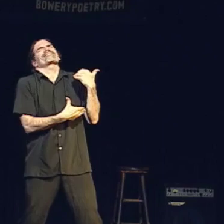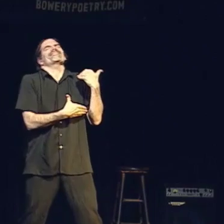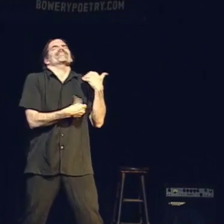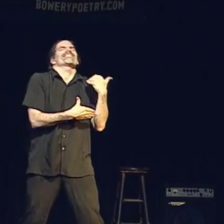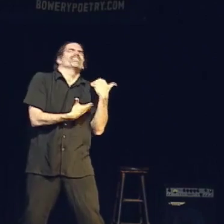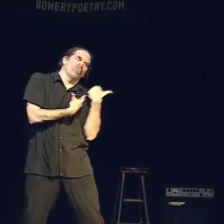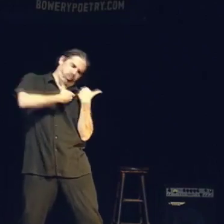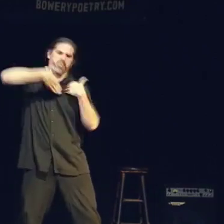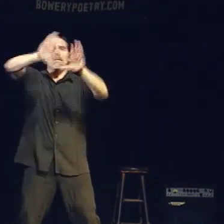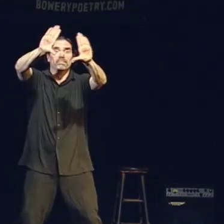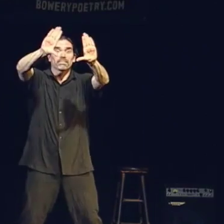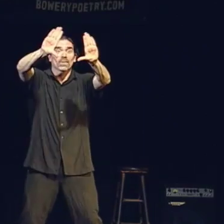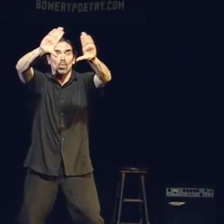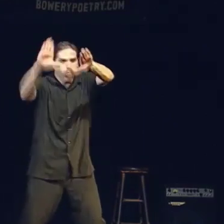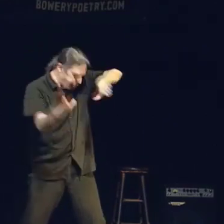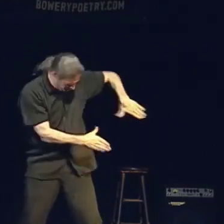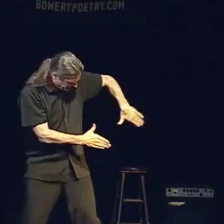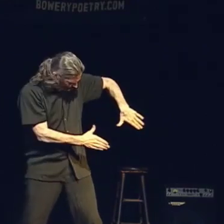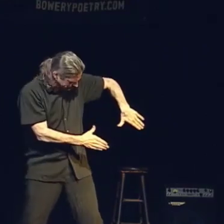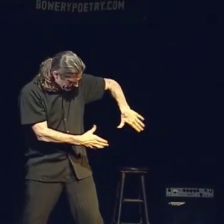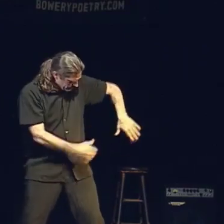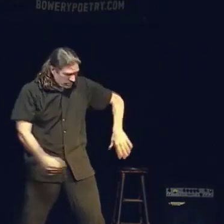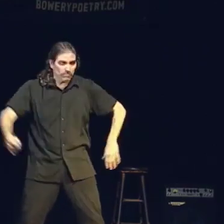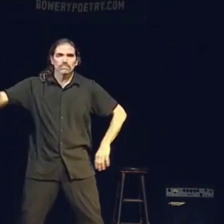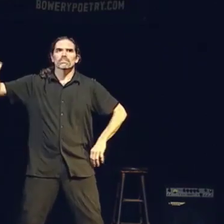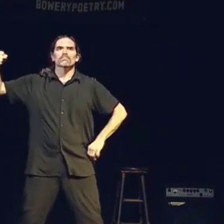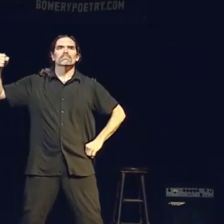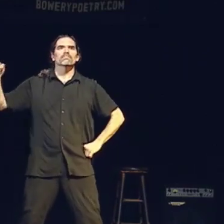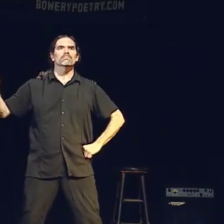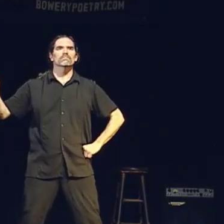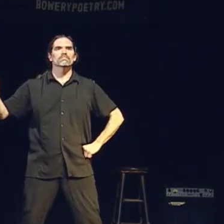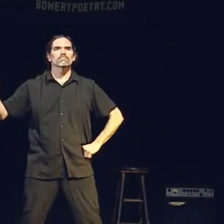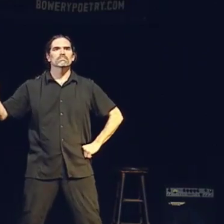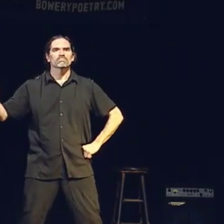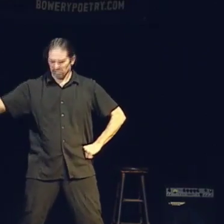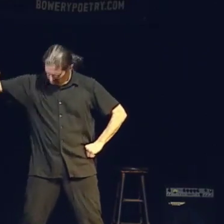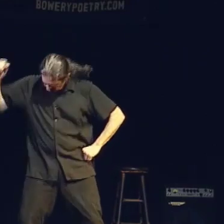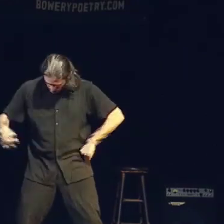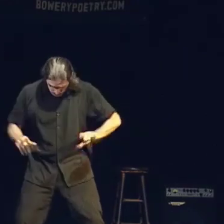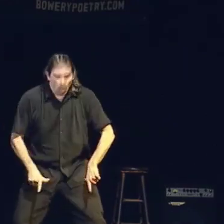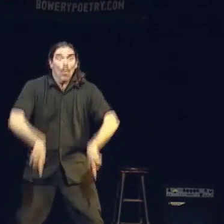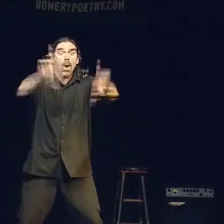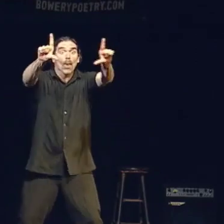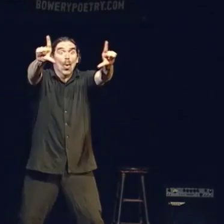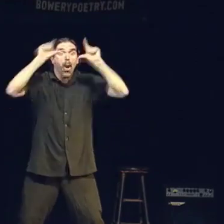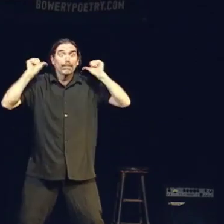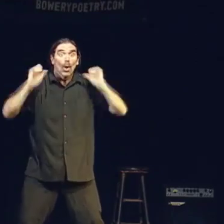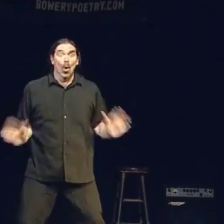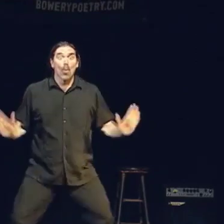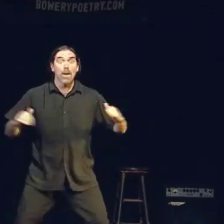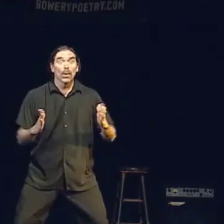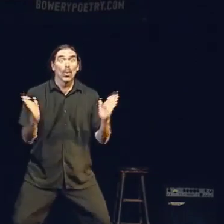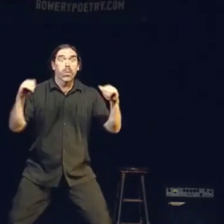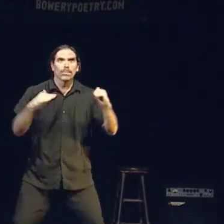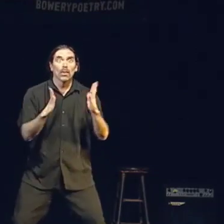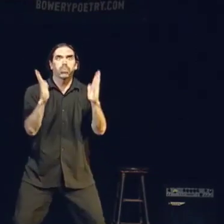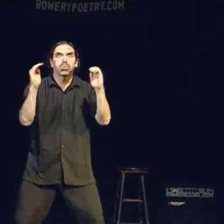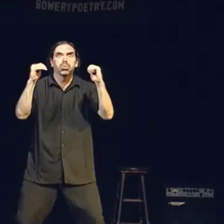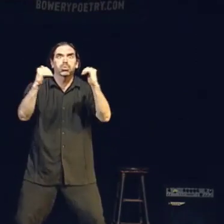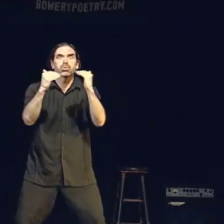And then returns to the womb. He summons a Mayan